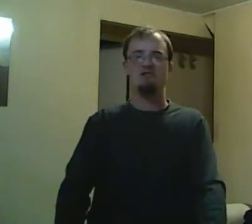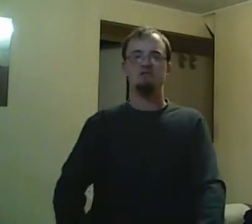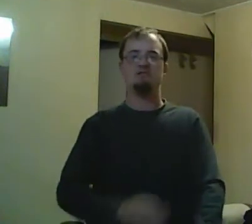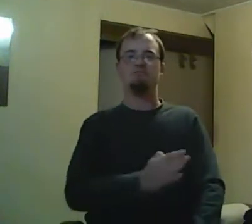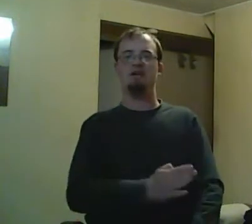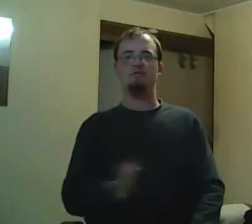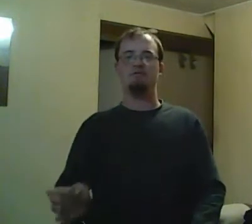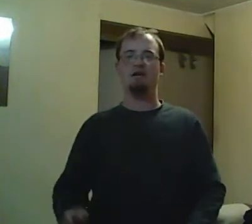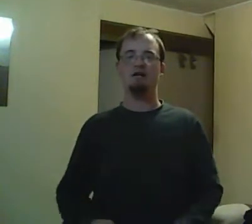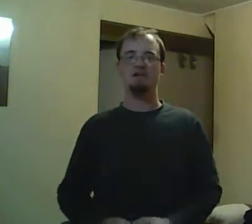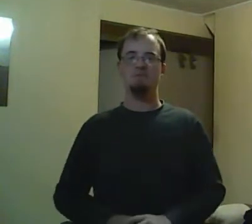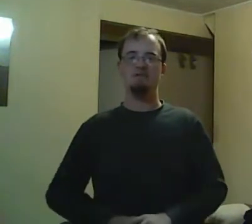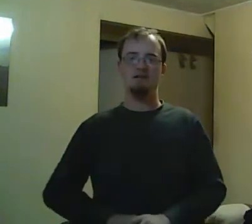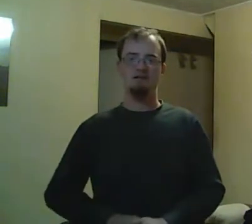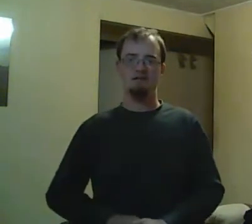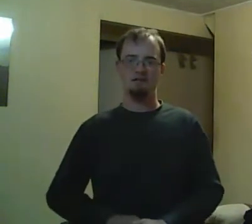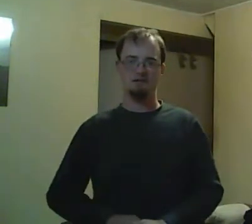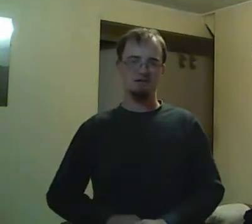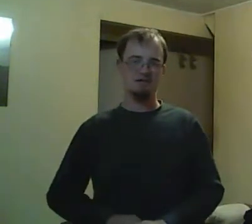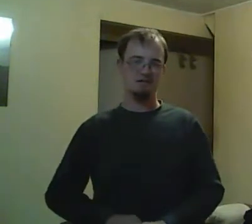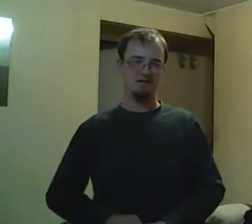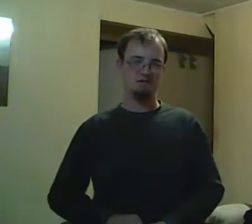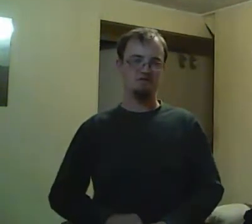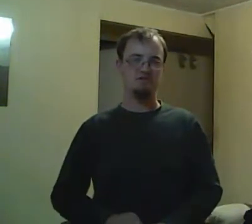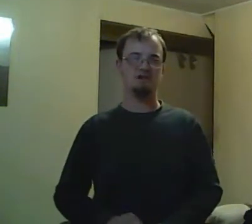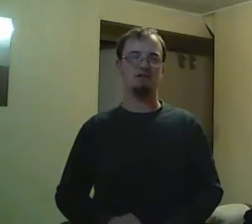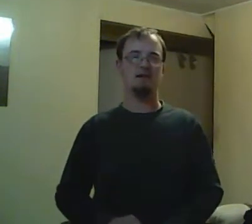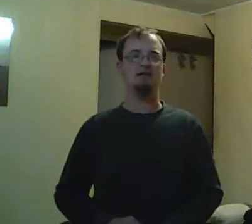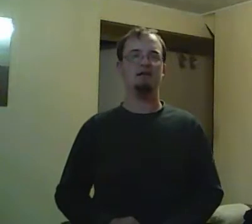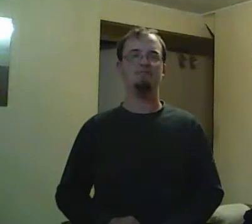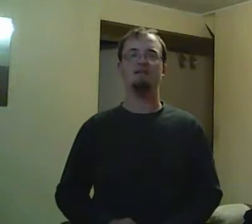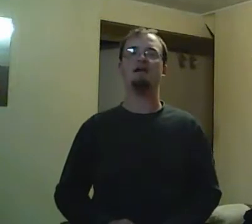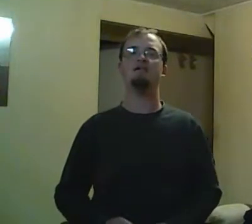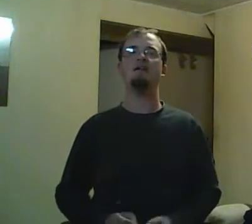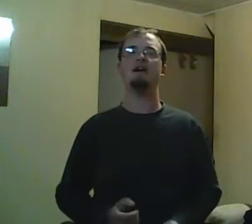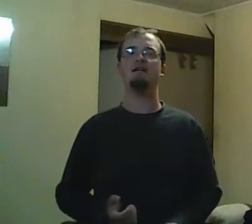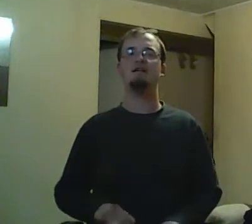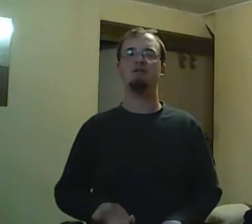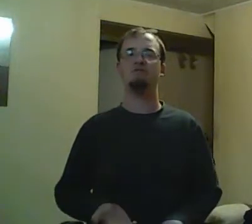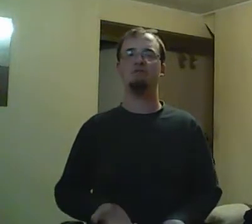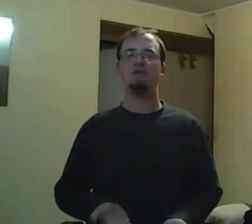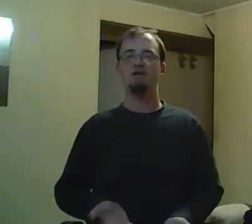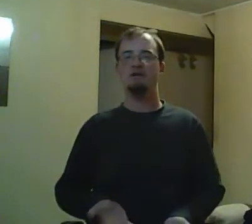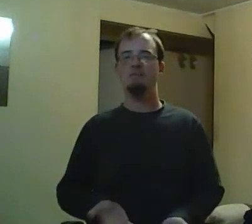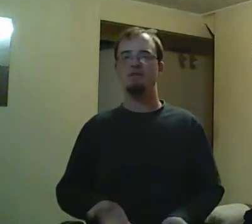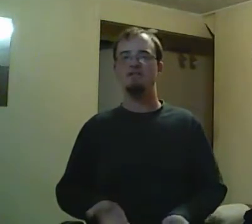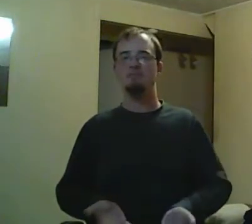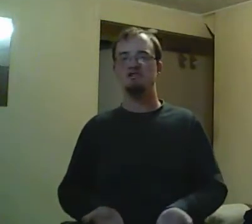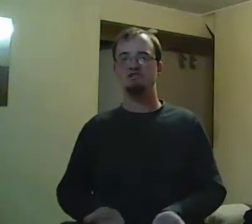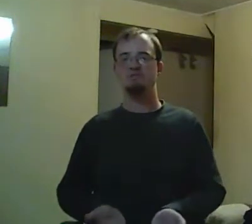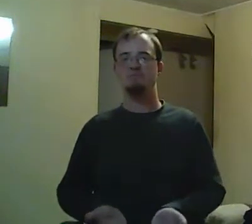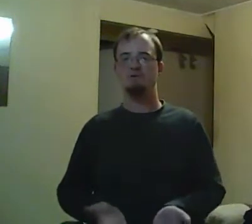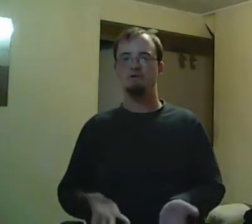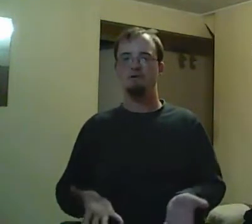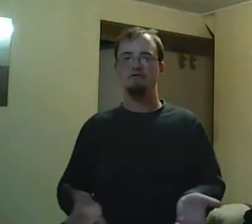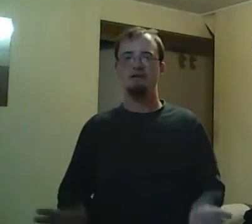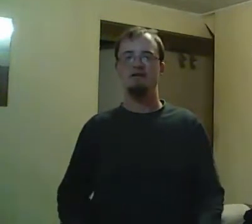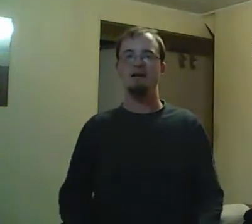here right now, to go to college for computer programming, which I got a diploma, but it didn't go that far. And ironically,